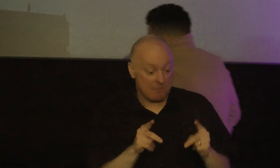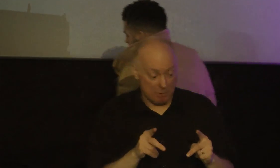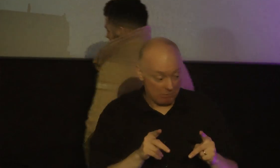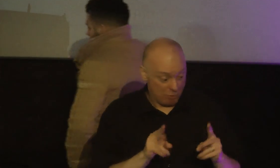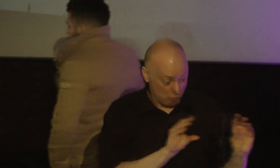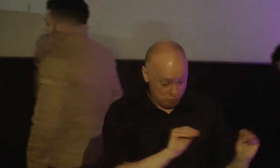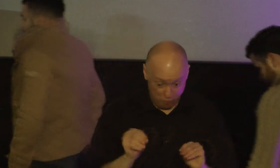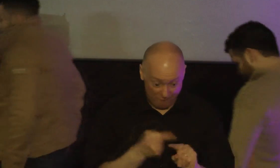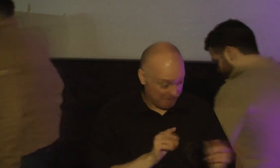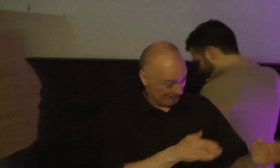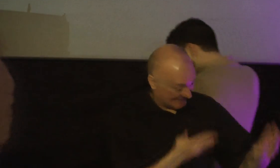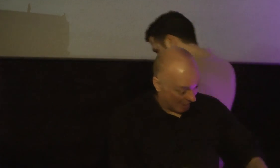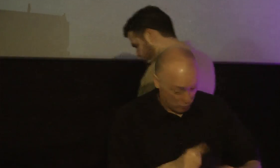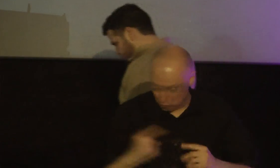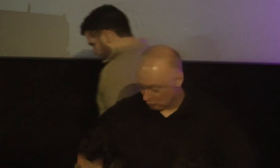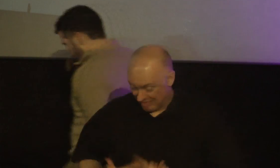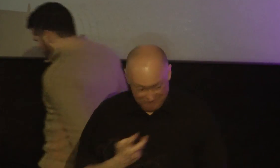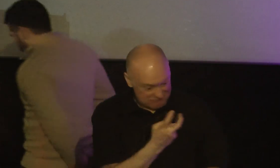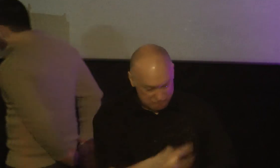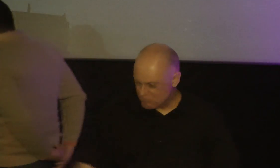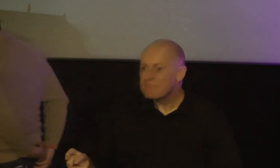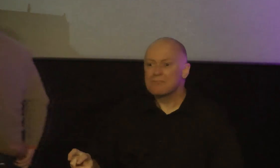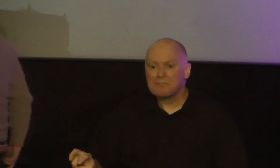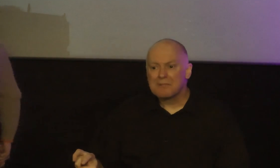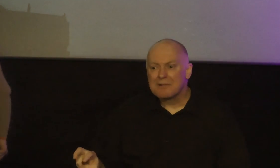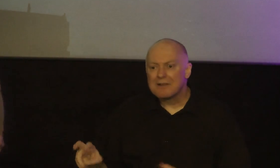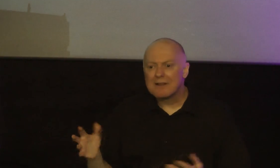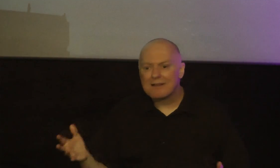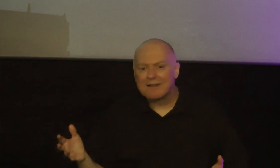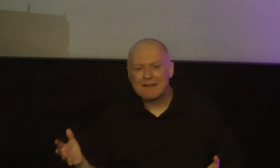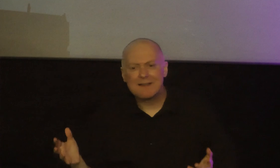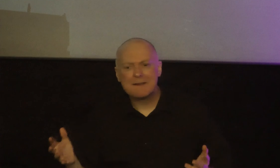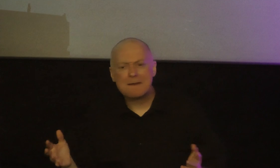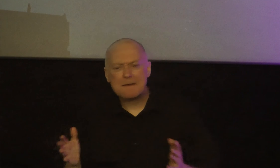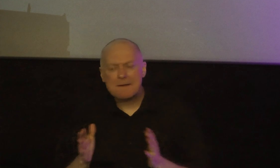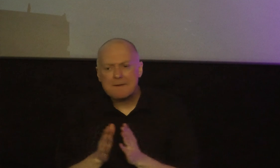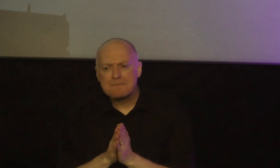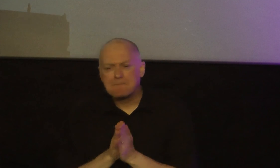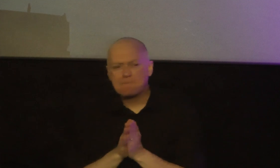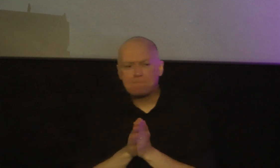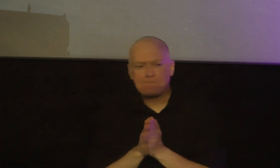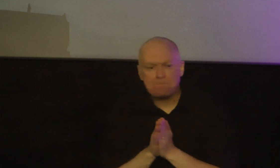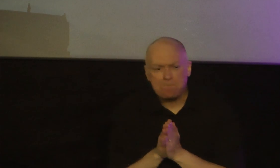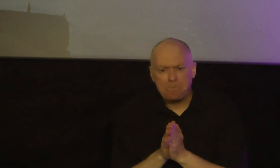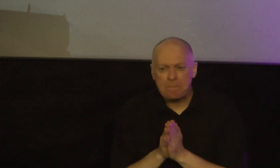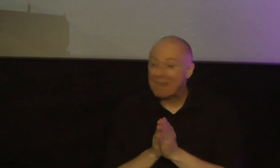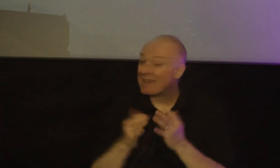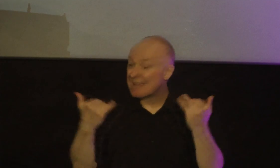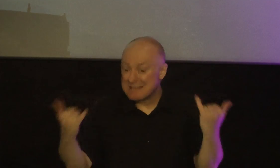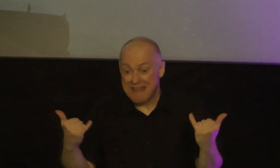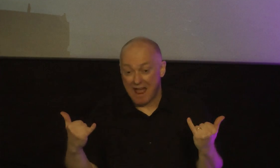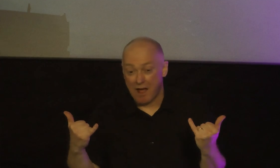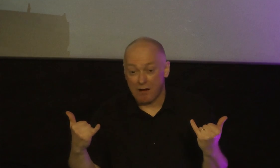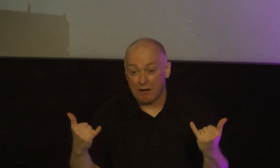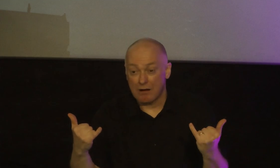and we're gonna make a decision right now Lord Jesus Christ